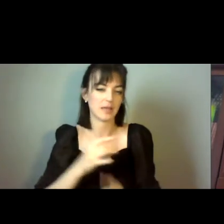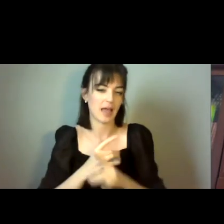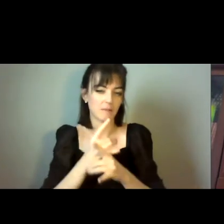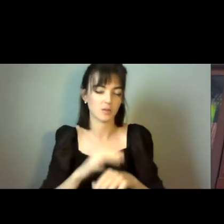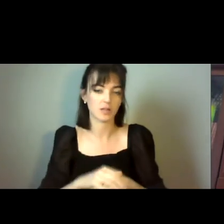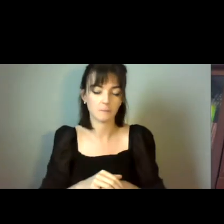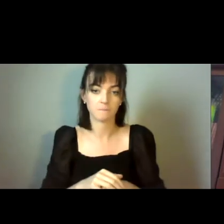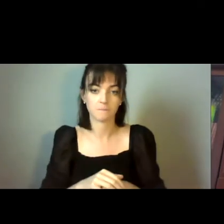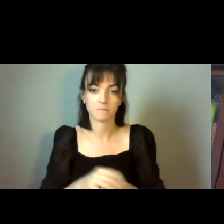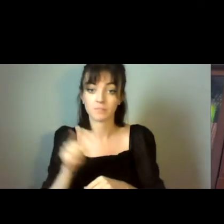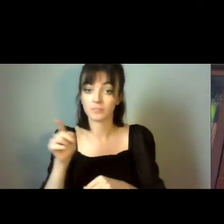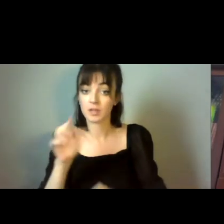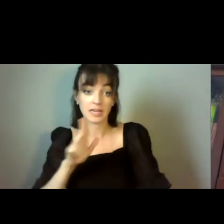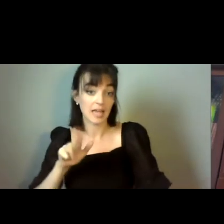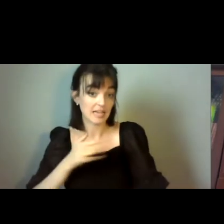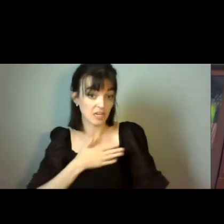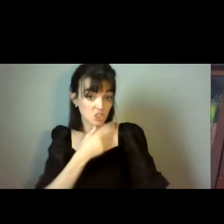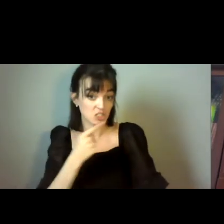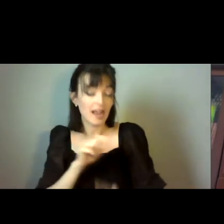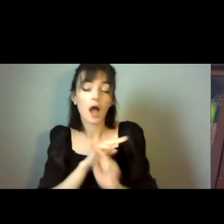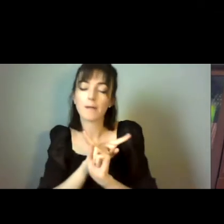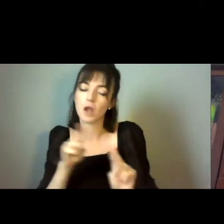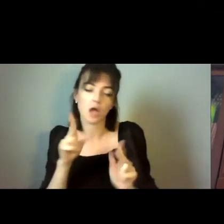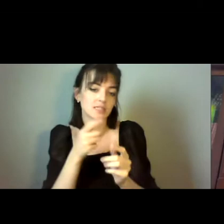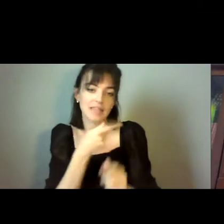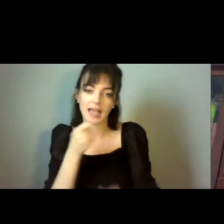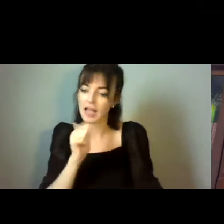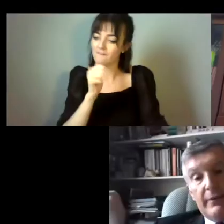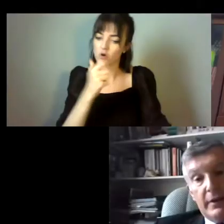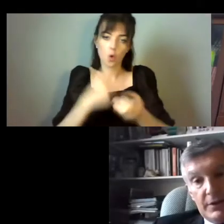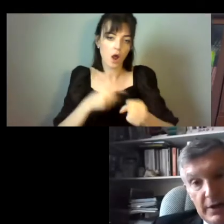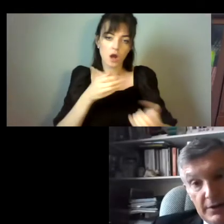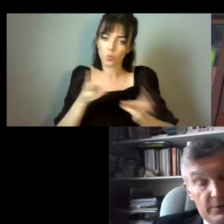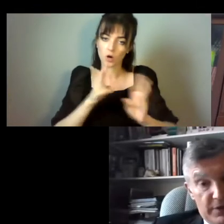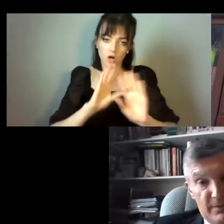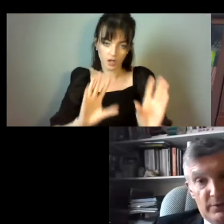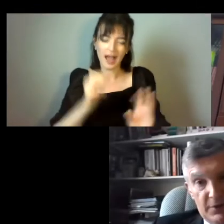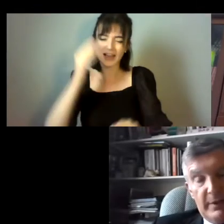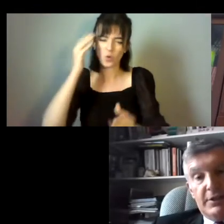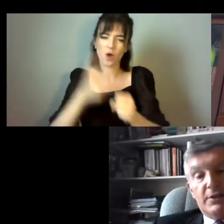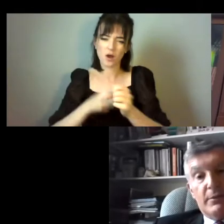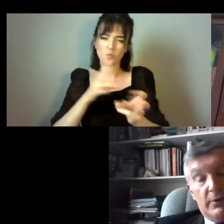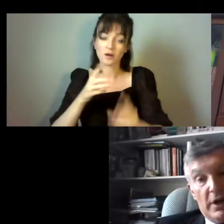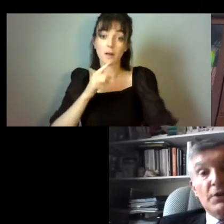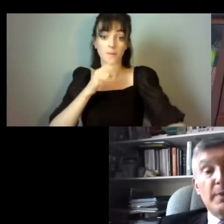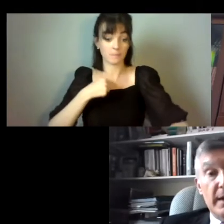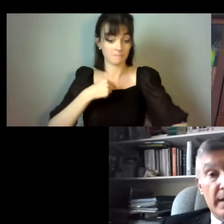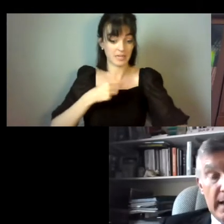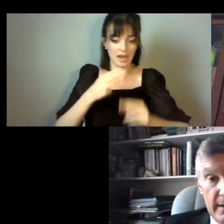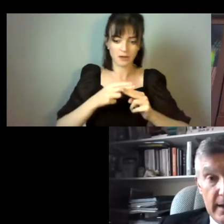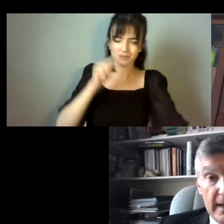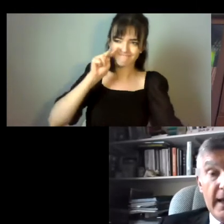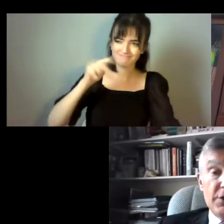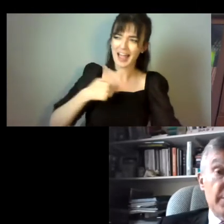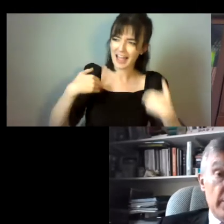Can I just say, Aisling, I'm not suggesting there isn't a lot of hard work going on. The frustration is being on the outside, having concerns which seem to us to be legitimate, which aren't being